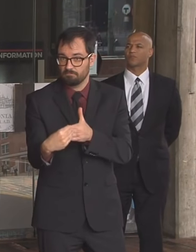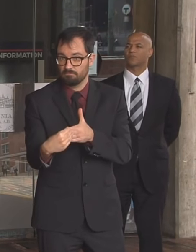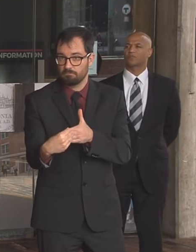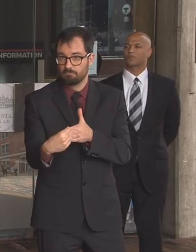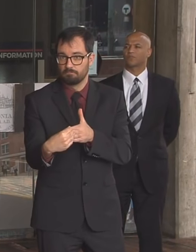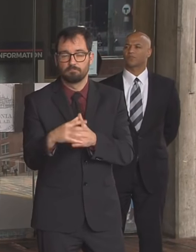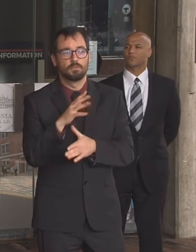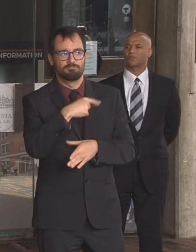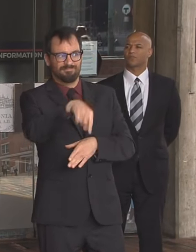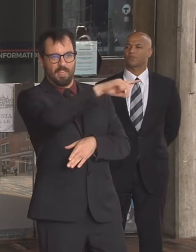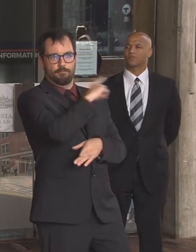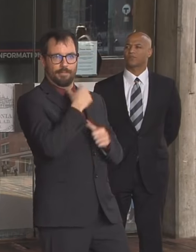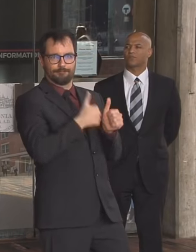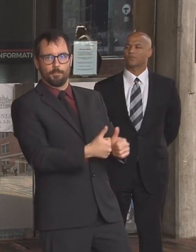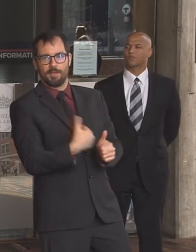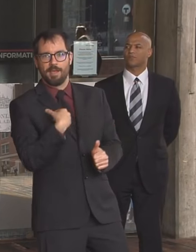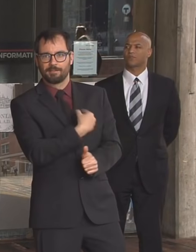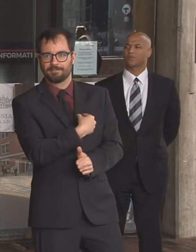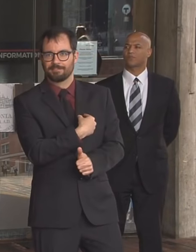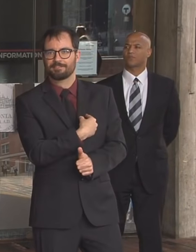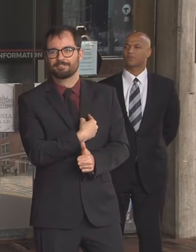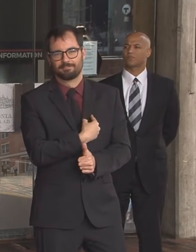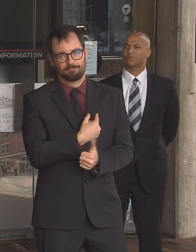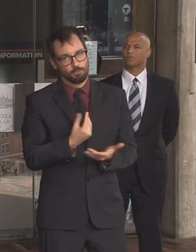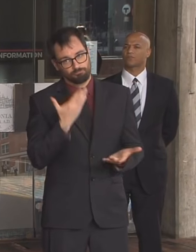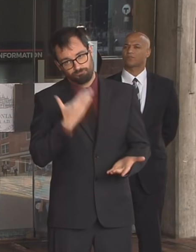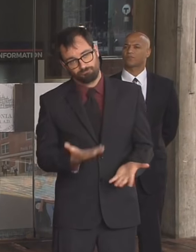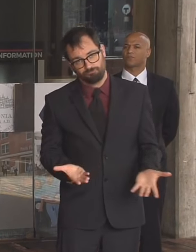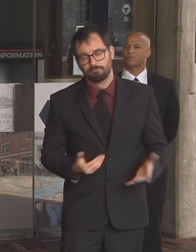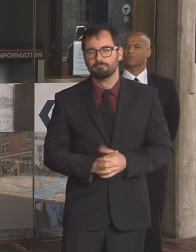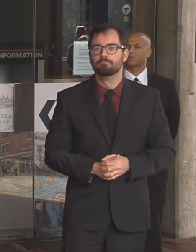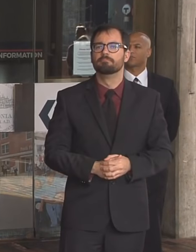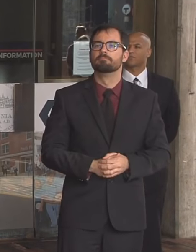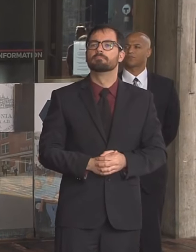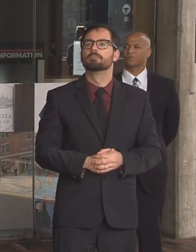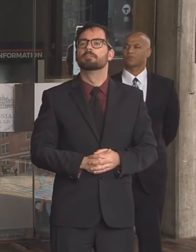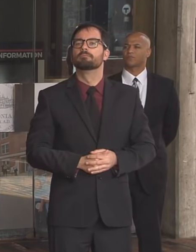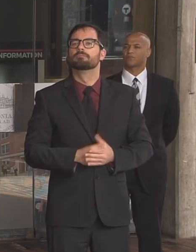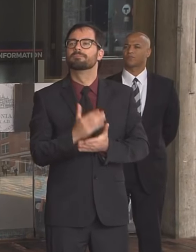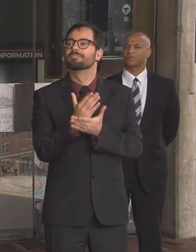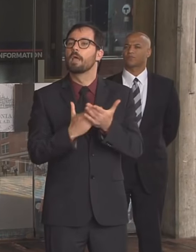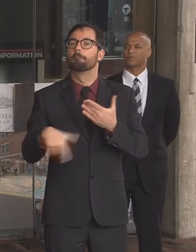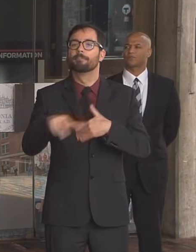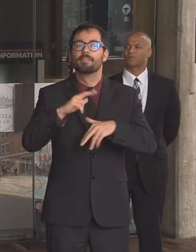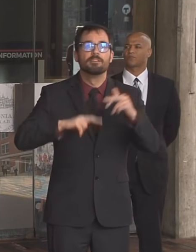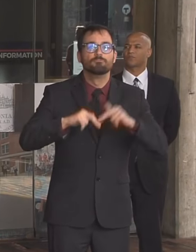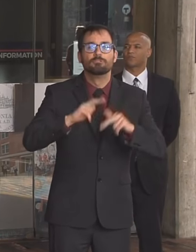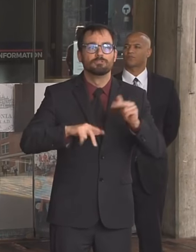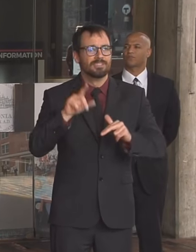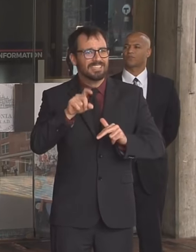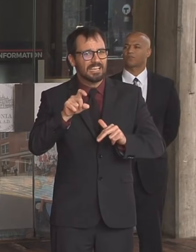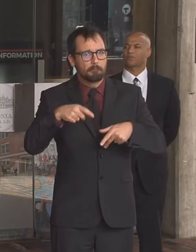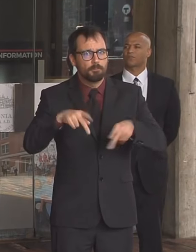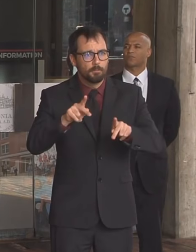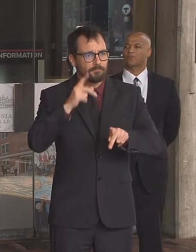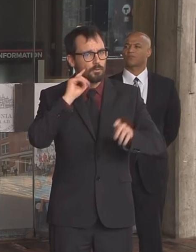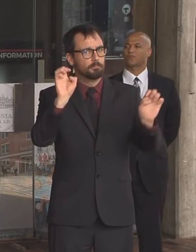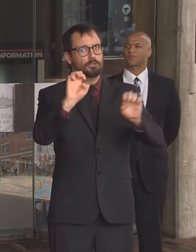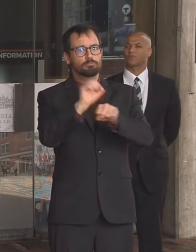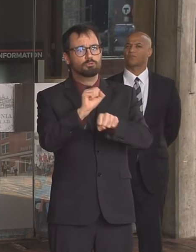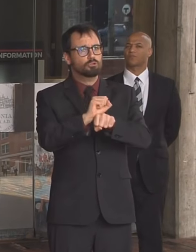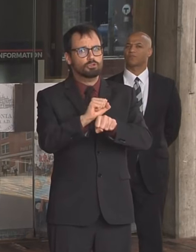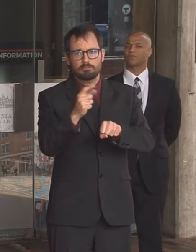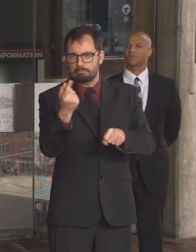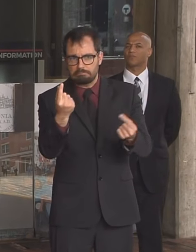like that if you contact inspectional services we will we will grant the permit for emergency work so anything that has to happen if you have elevators that are in buildings that need